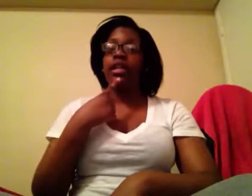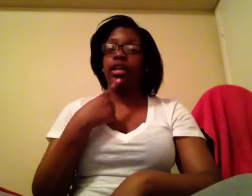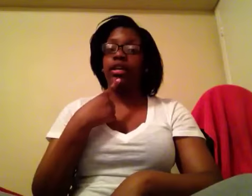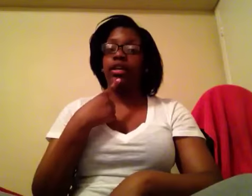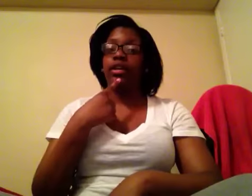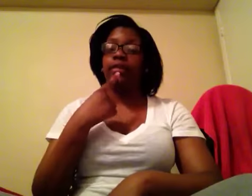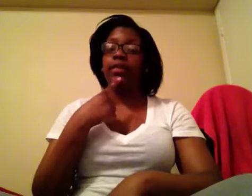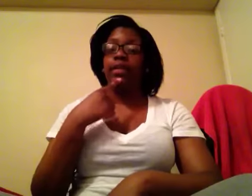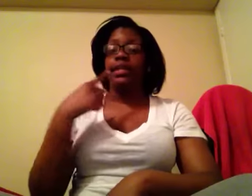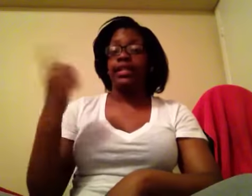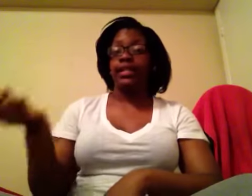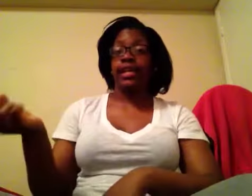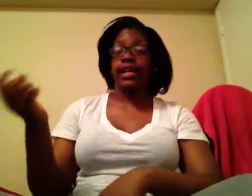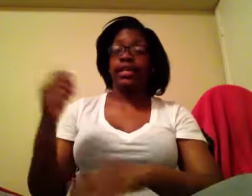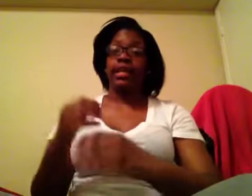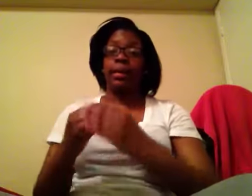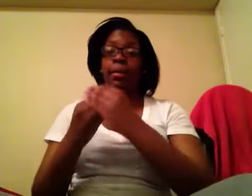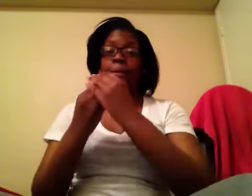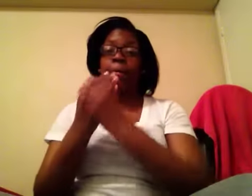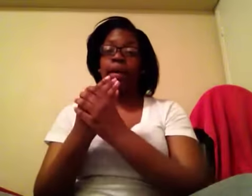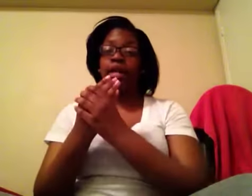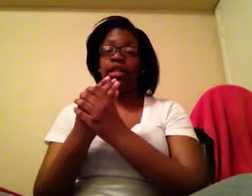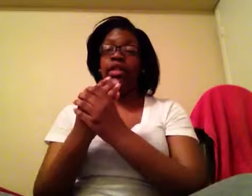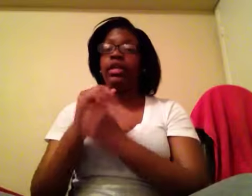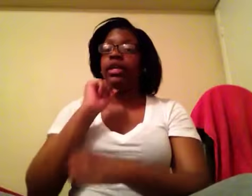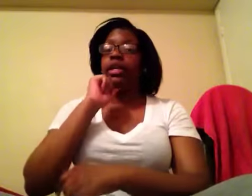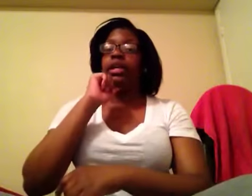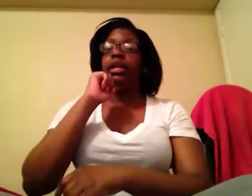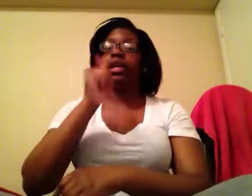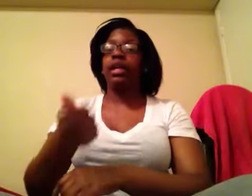tell, said, bother, and not.